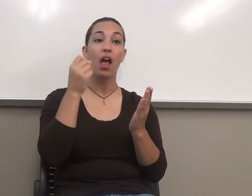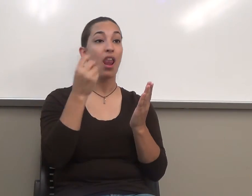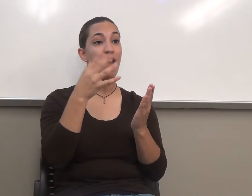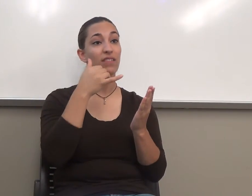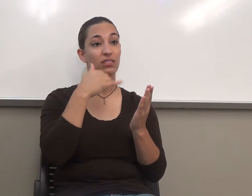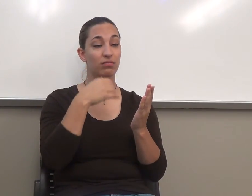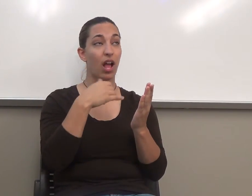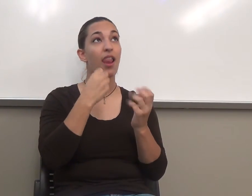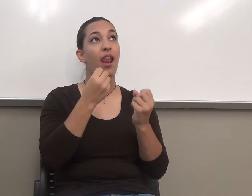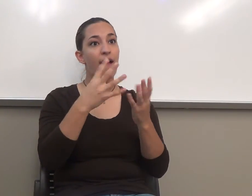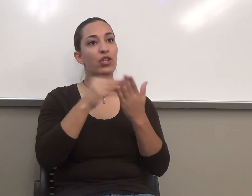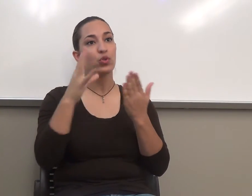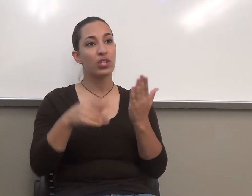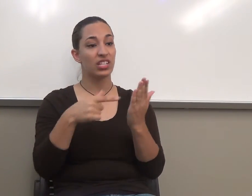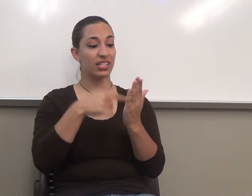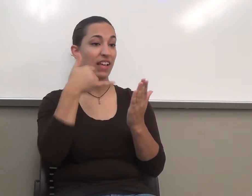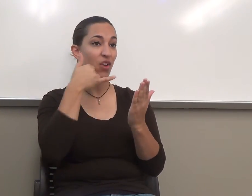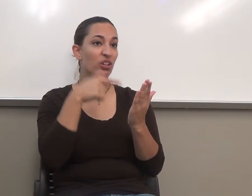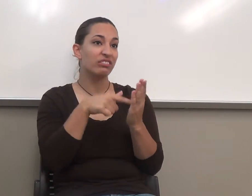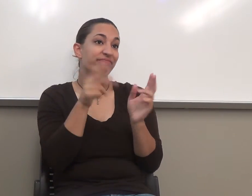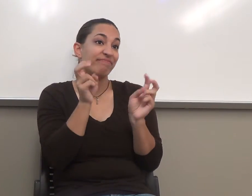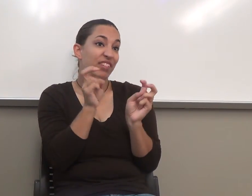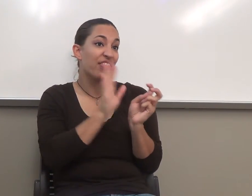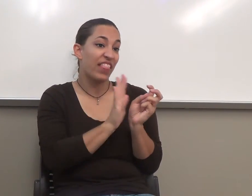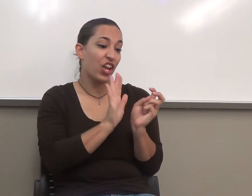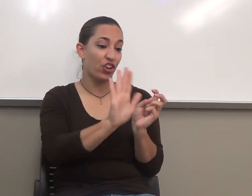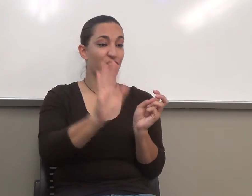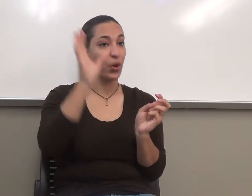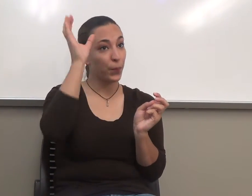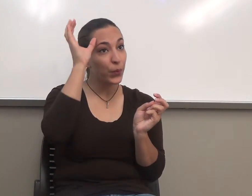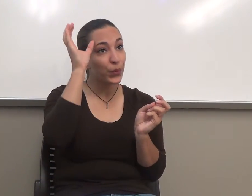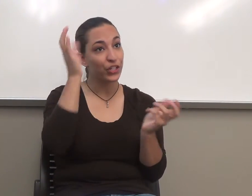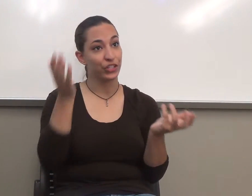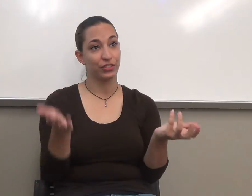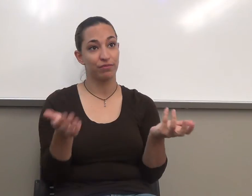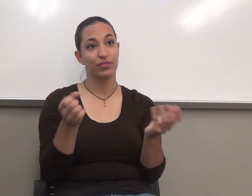that helps to know what you're seeing.